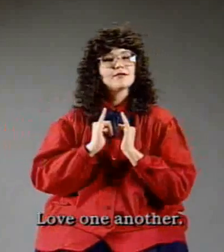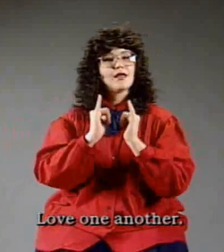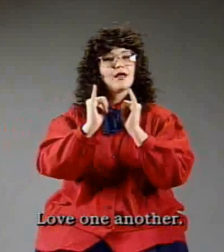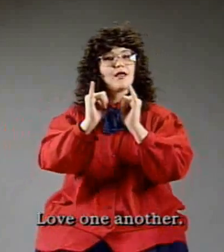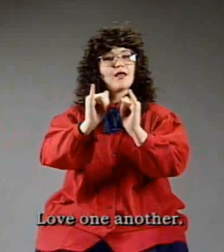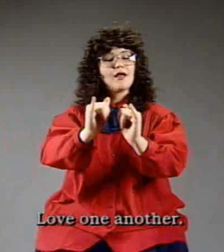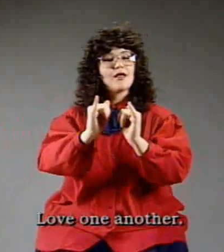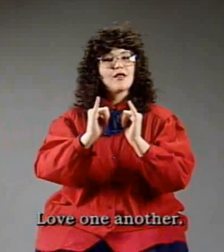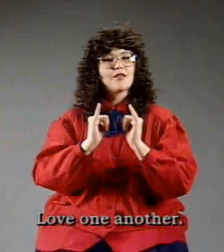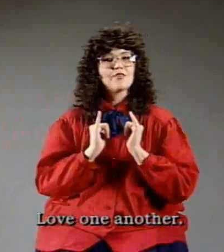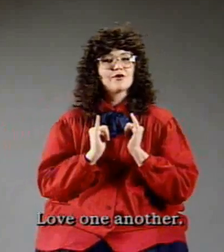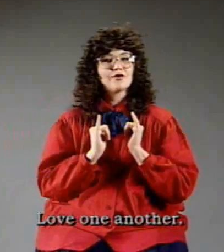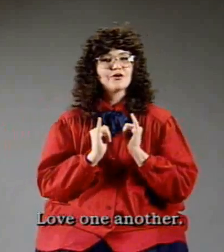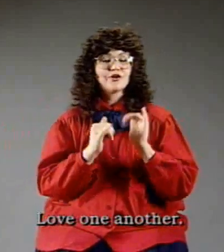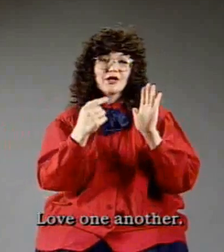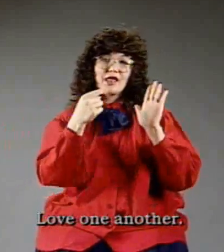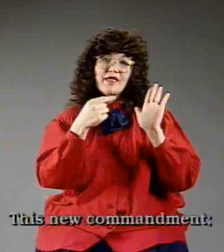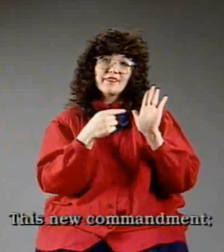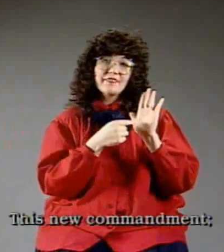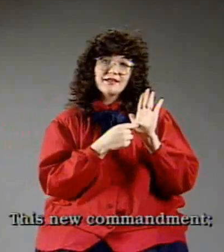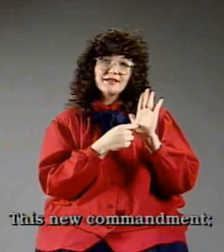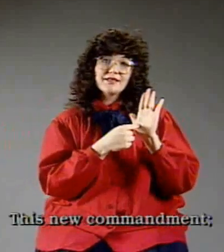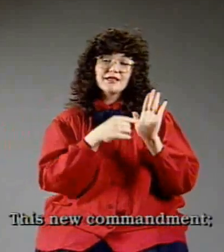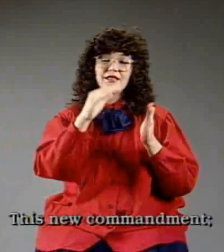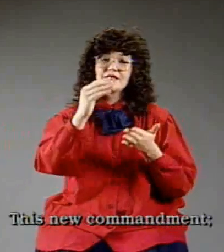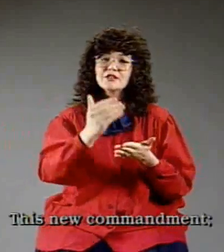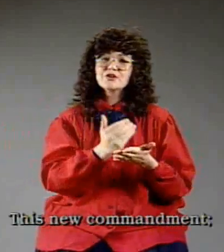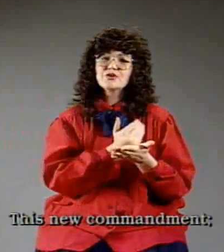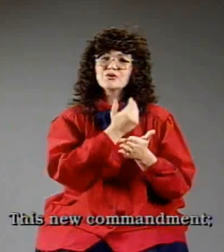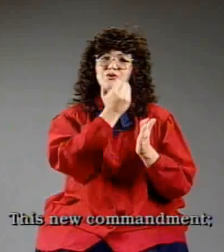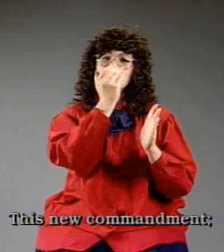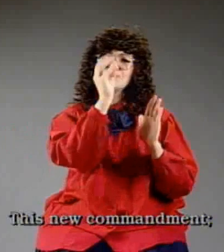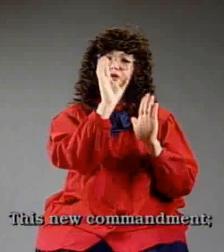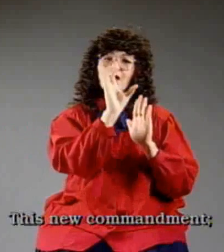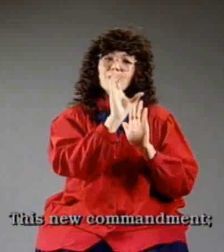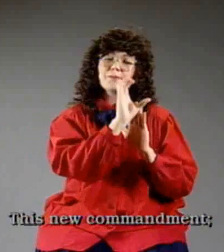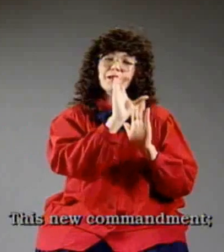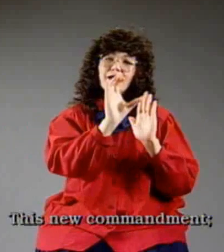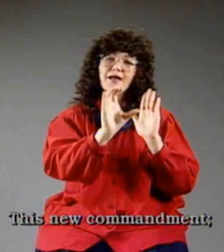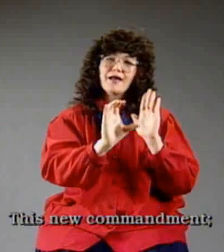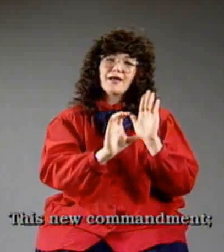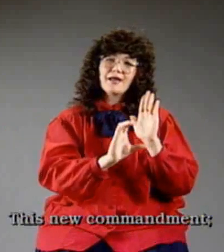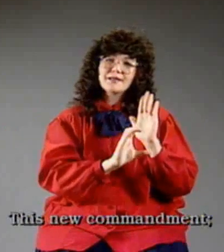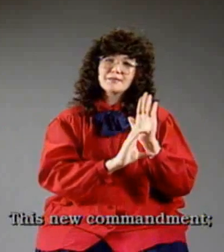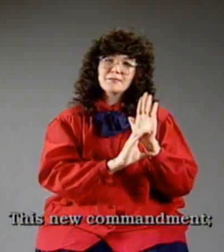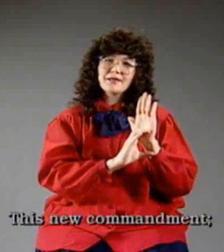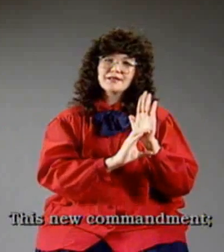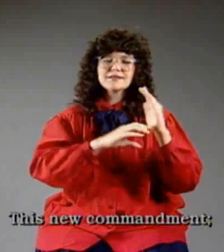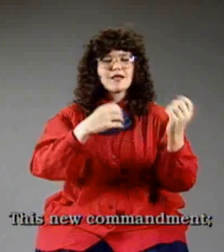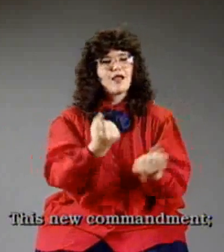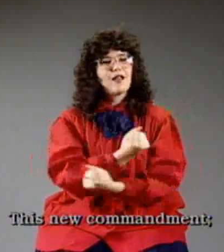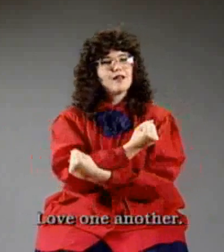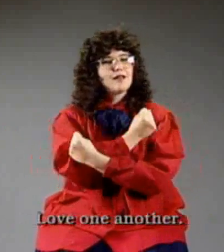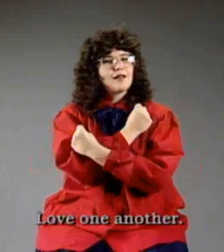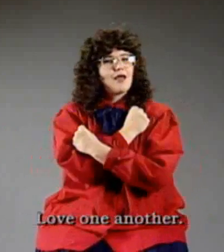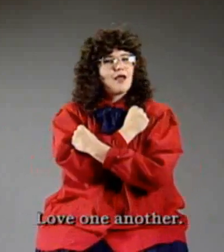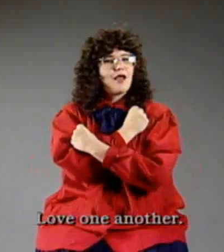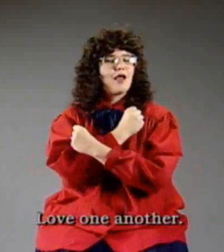another This new commandment Love